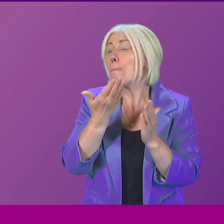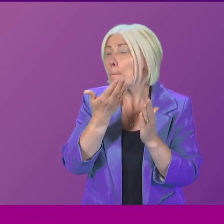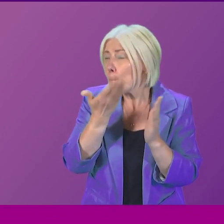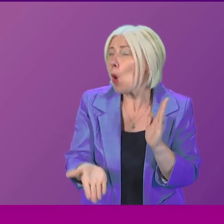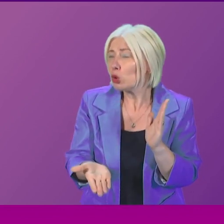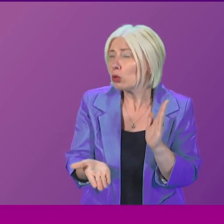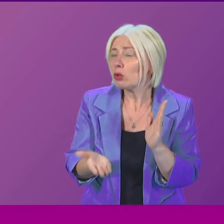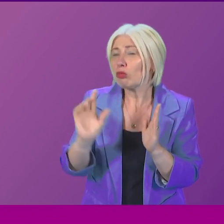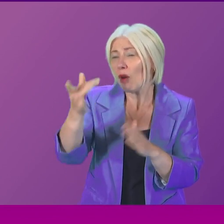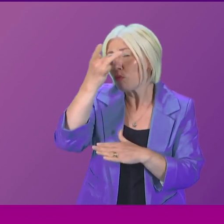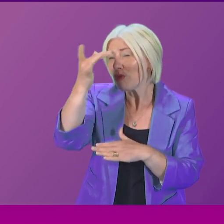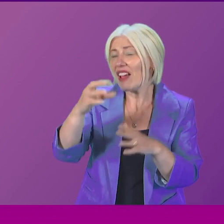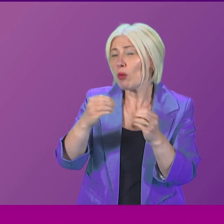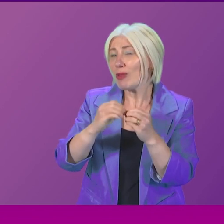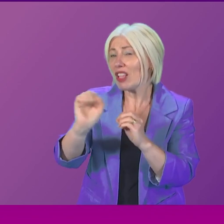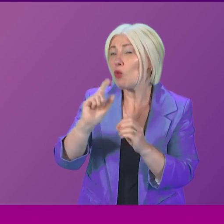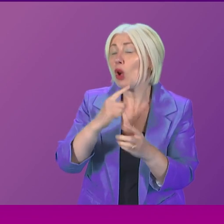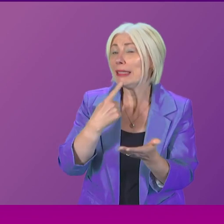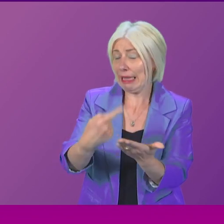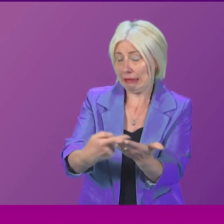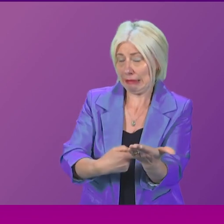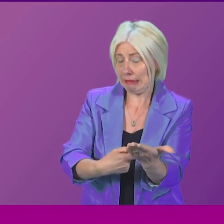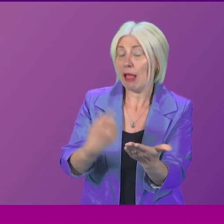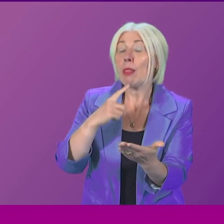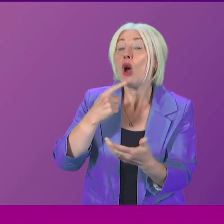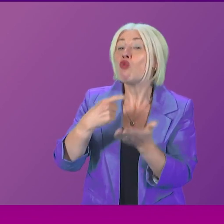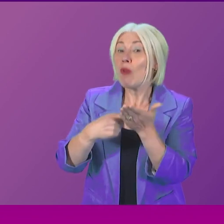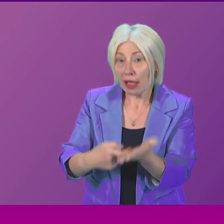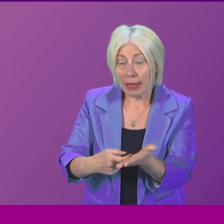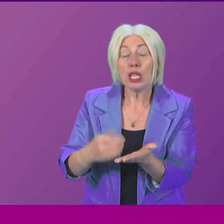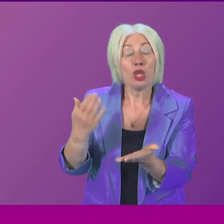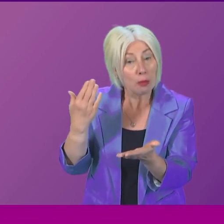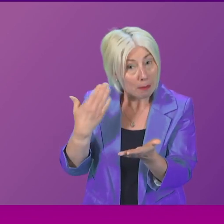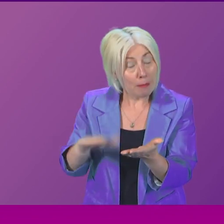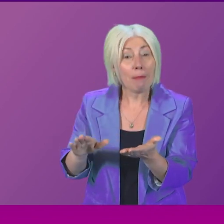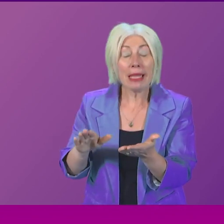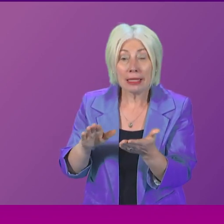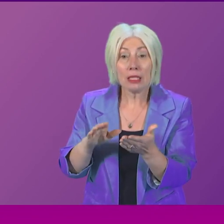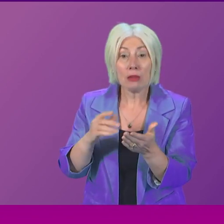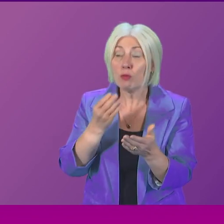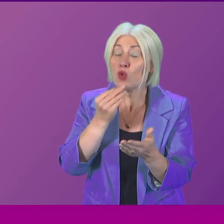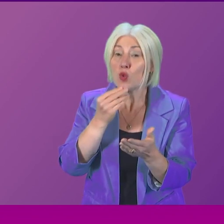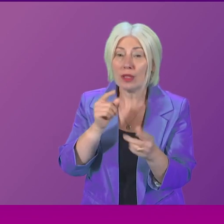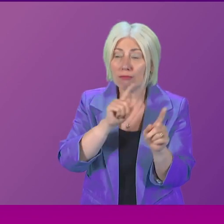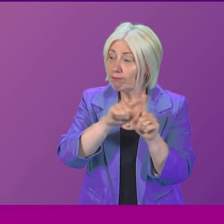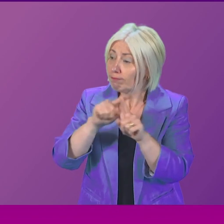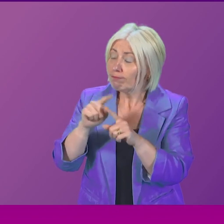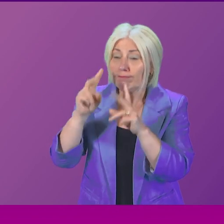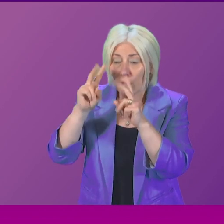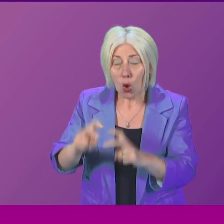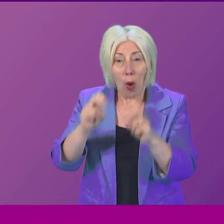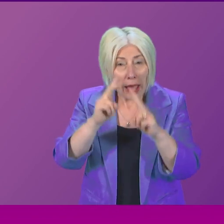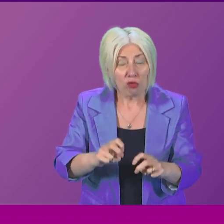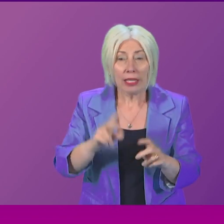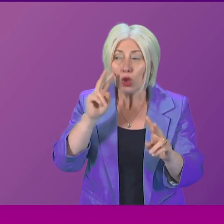Professor Britton's conclusions. And those recommendations have actually already been reflected in a number of inquiries and reviews that have been